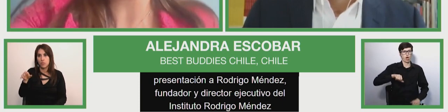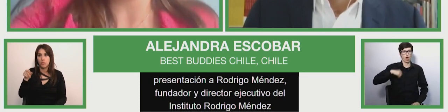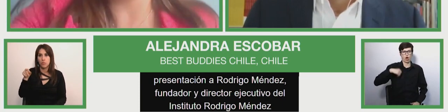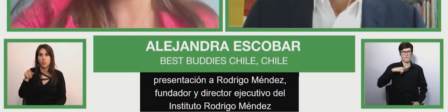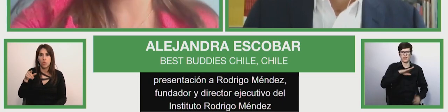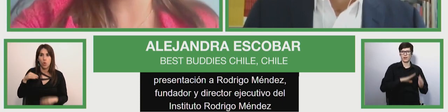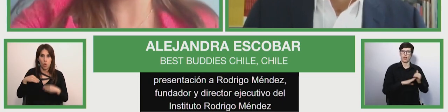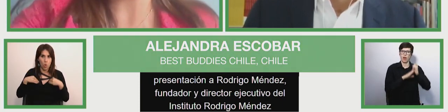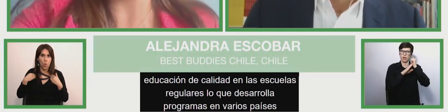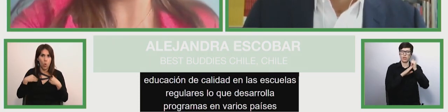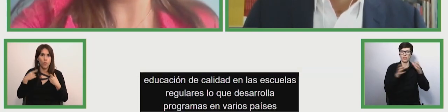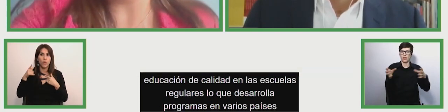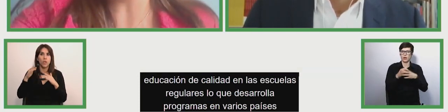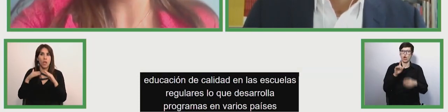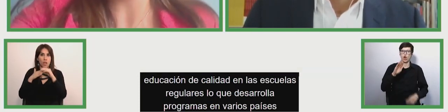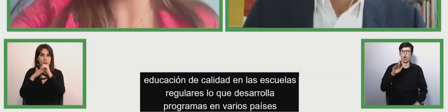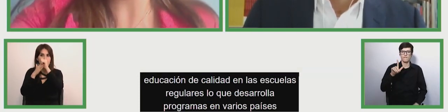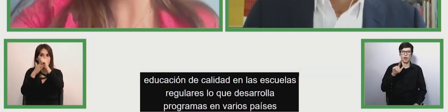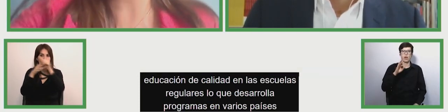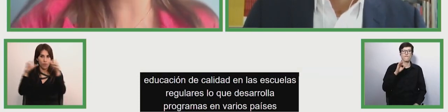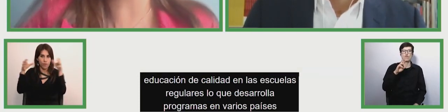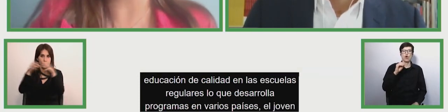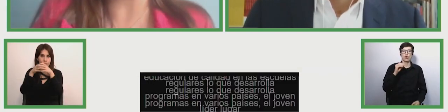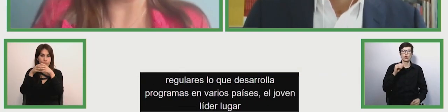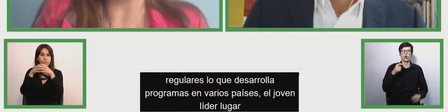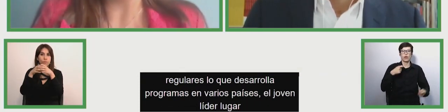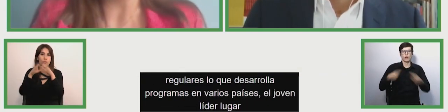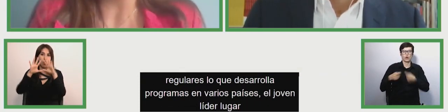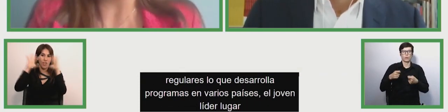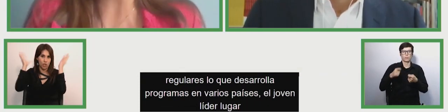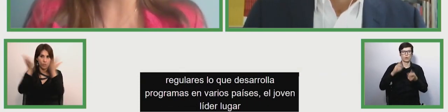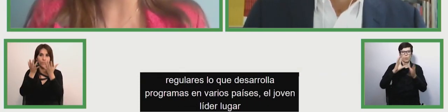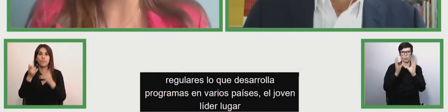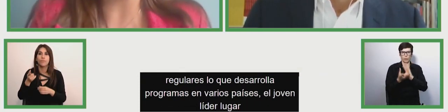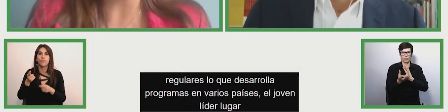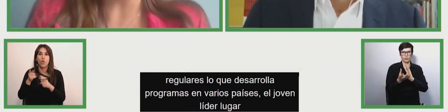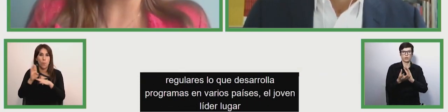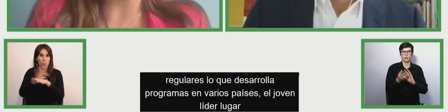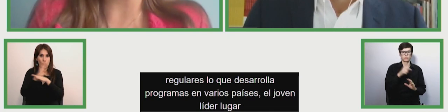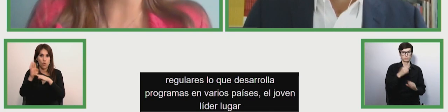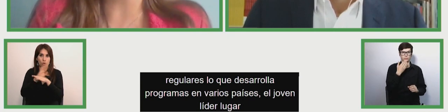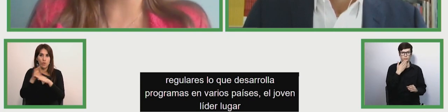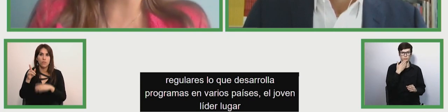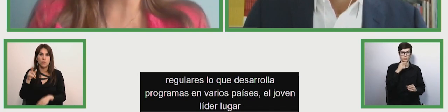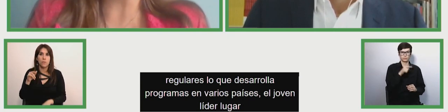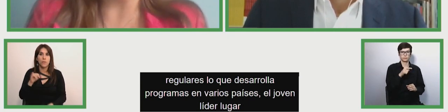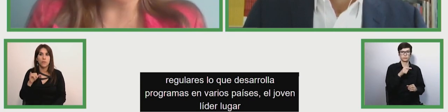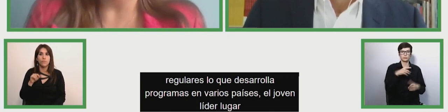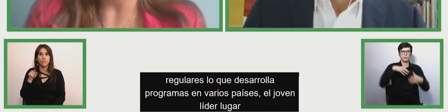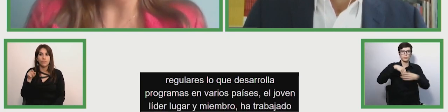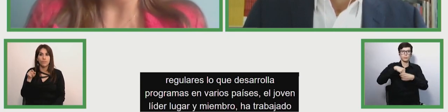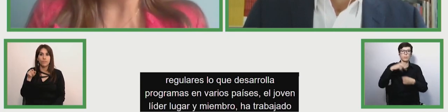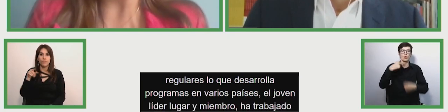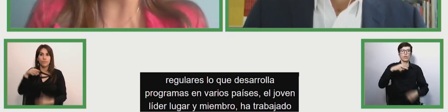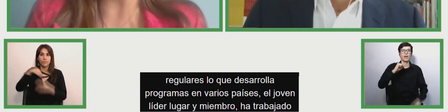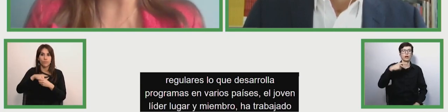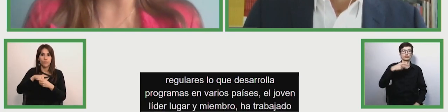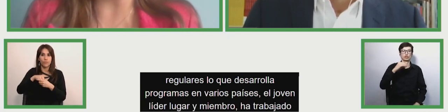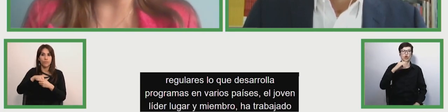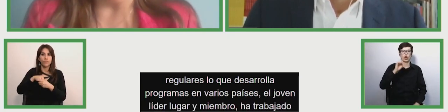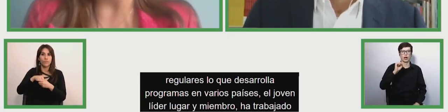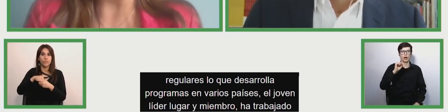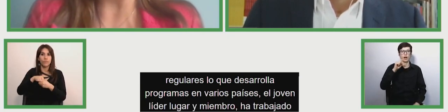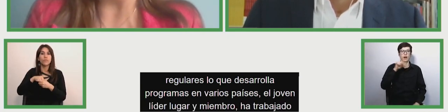capacity disability disability has access to quality education in regular schools that's why we develop programs in several countries